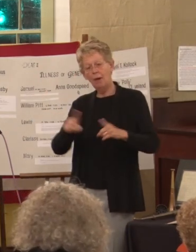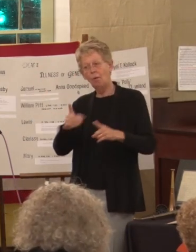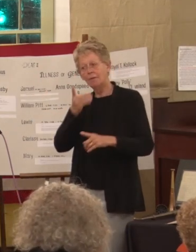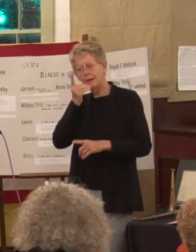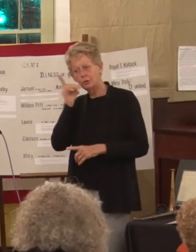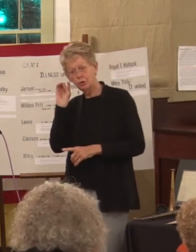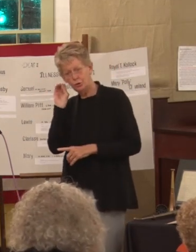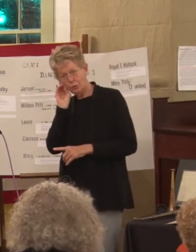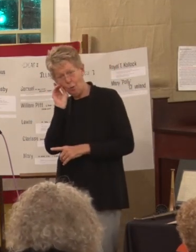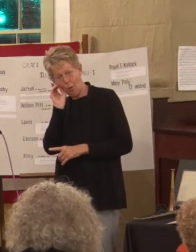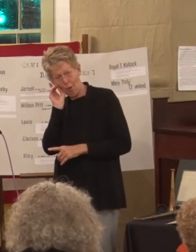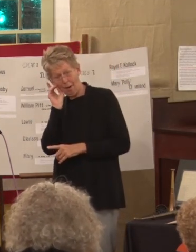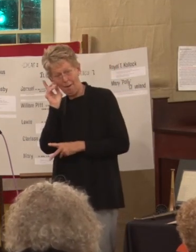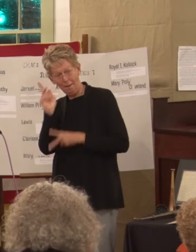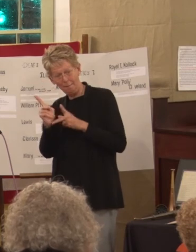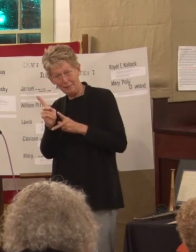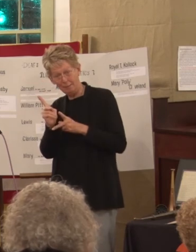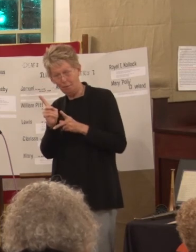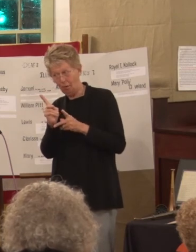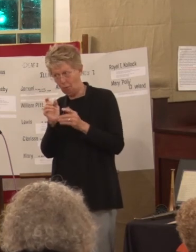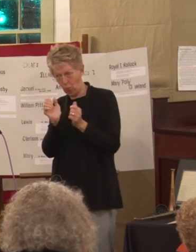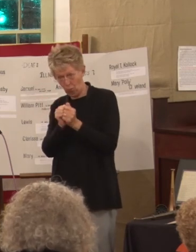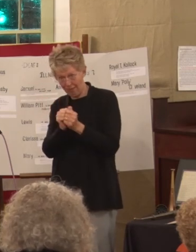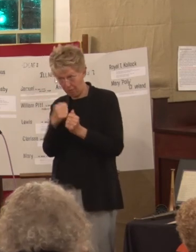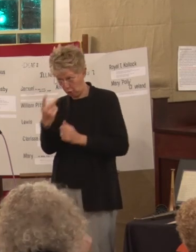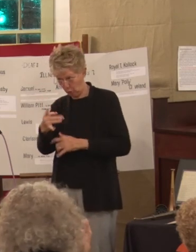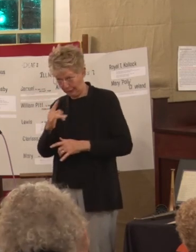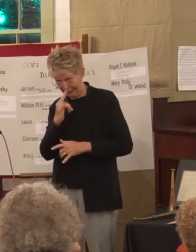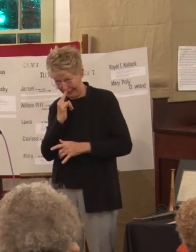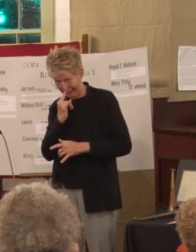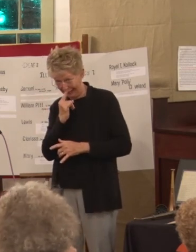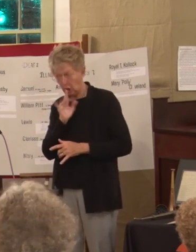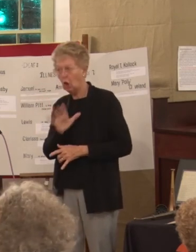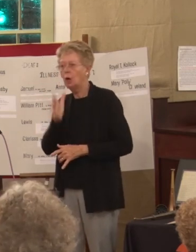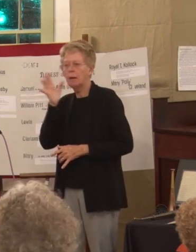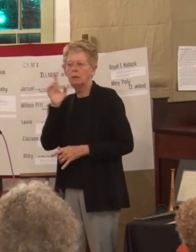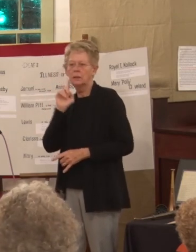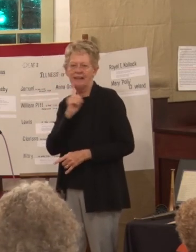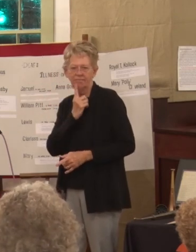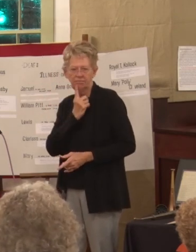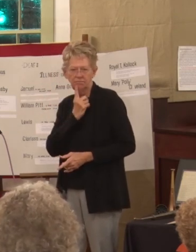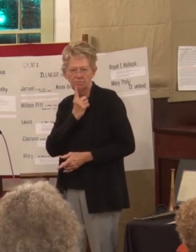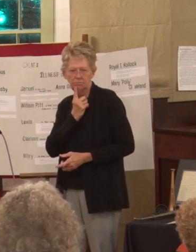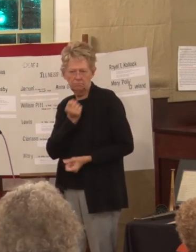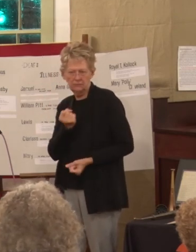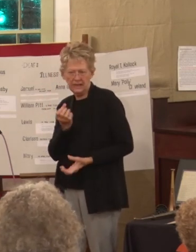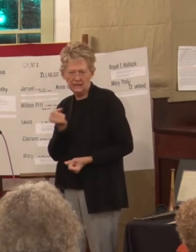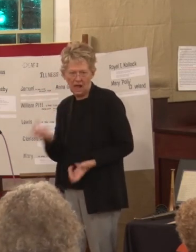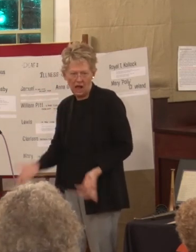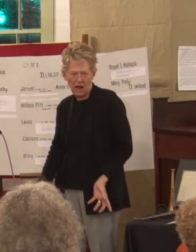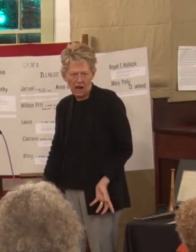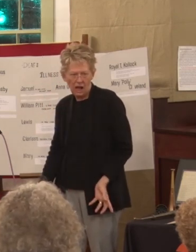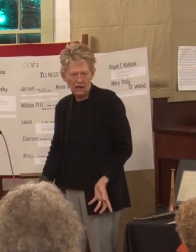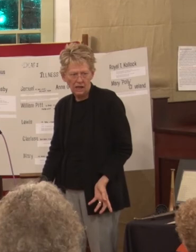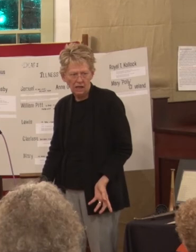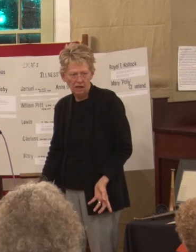person that came with the two kids her parents were deaf and they signed but their signs are like